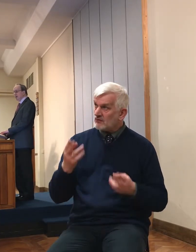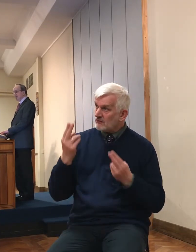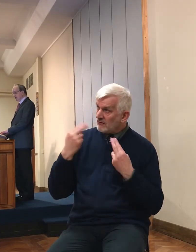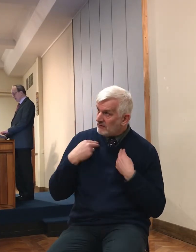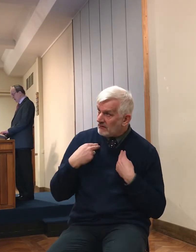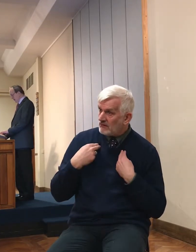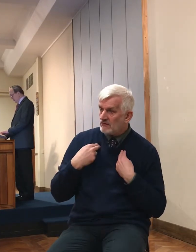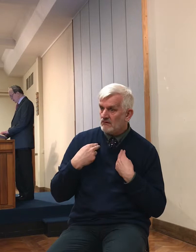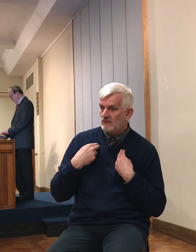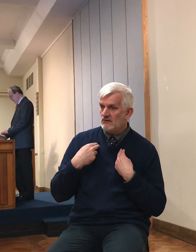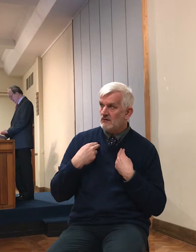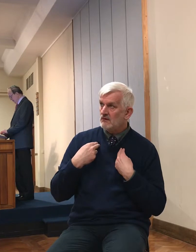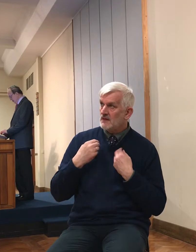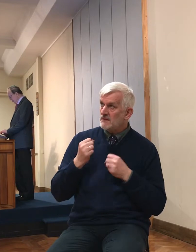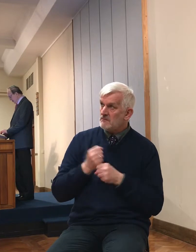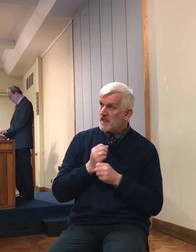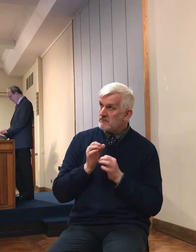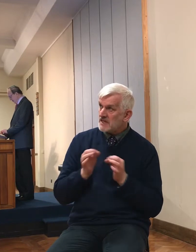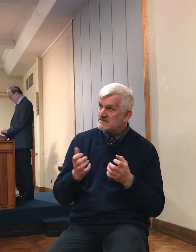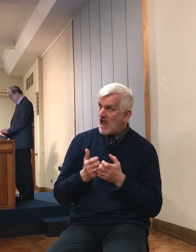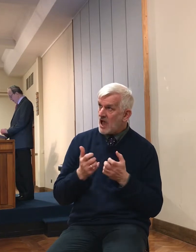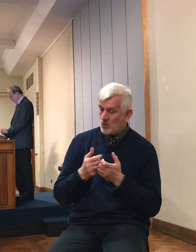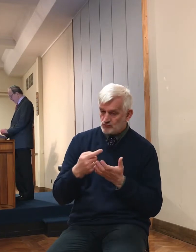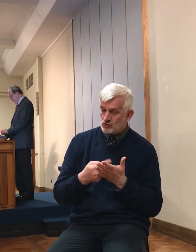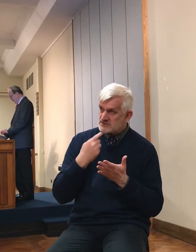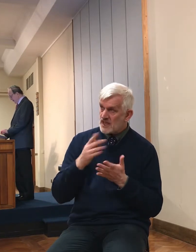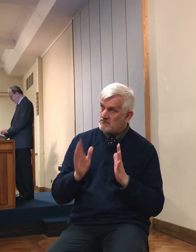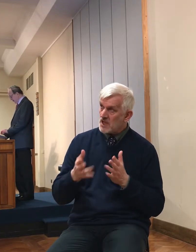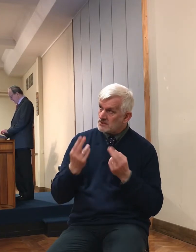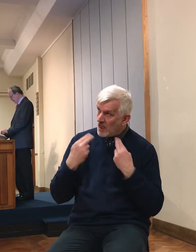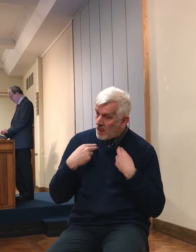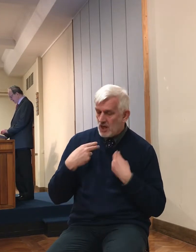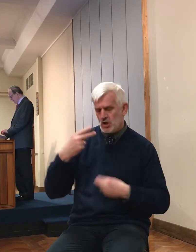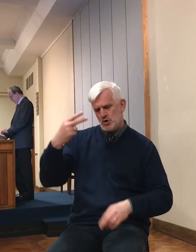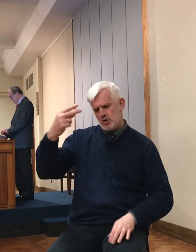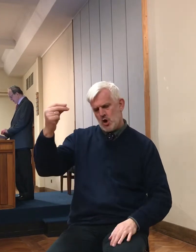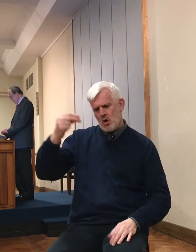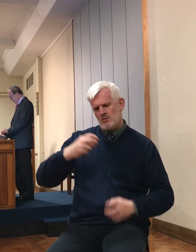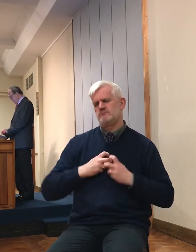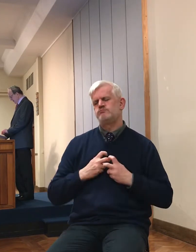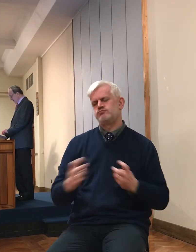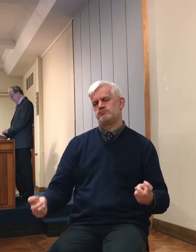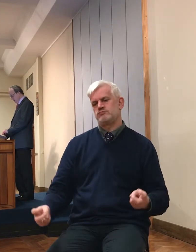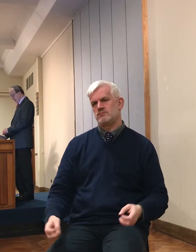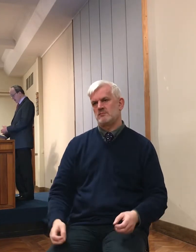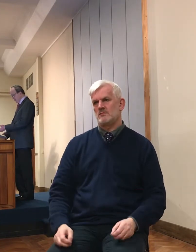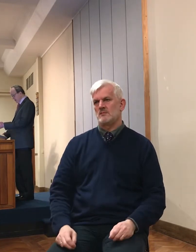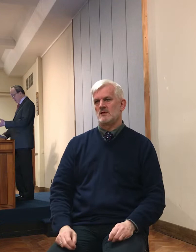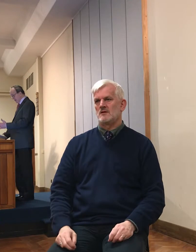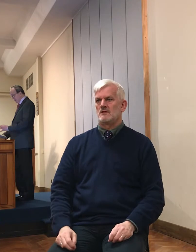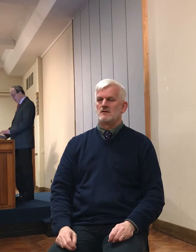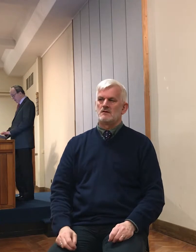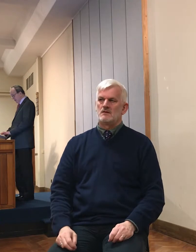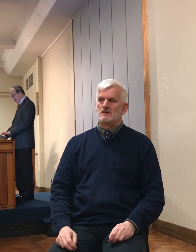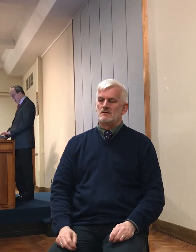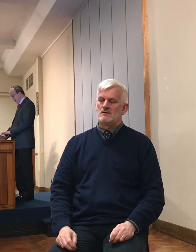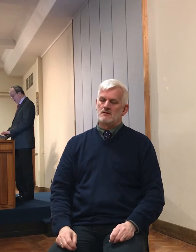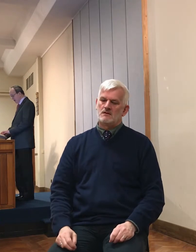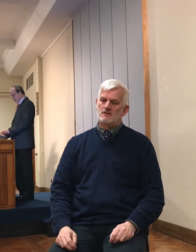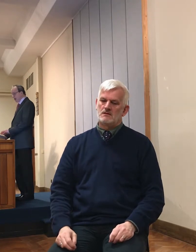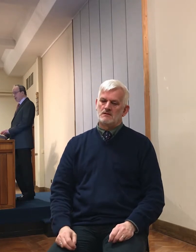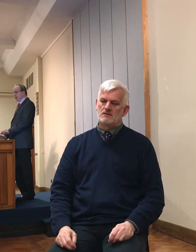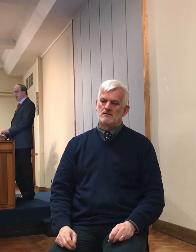of peace to the laws of the God of Israel. And then we read about the